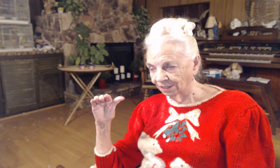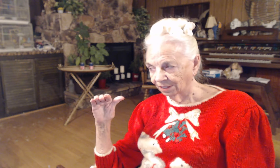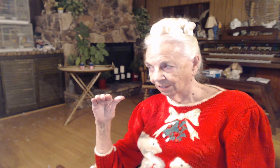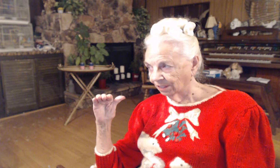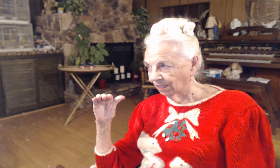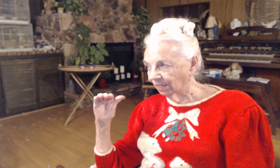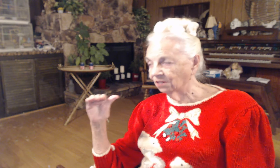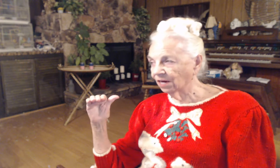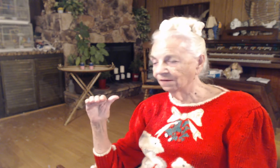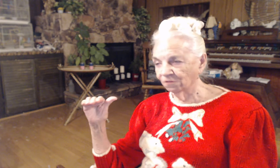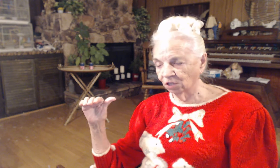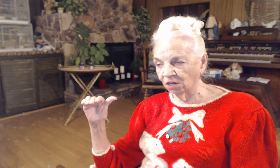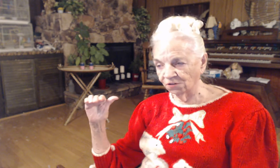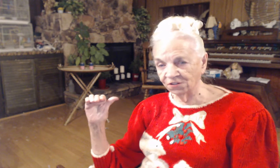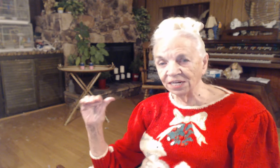He died for our sins.